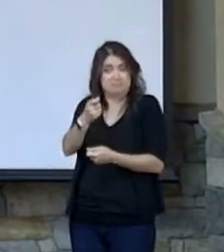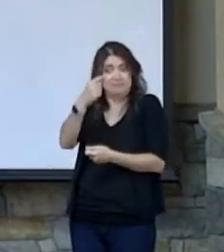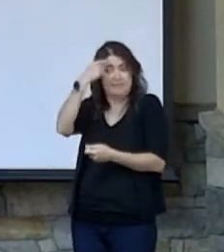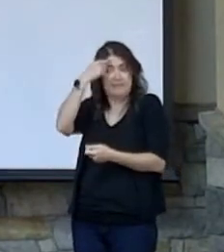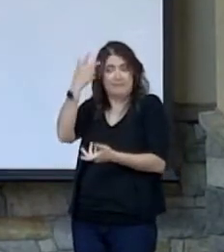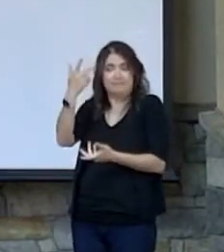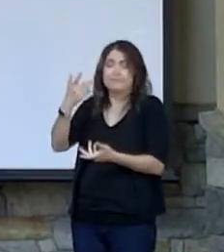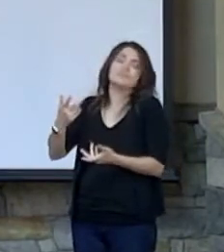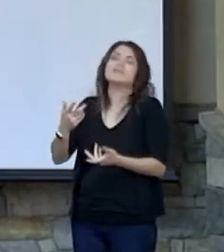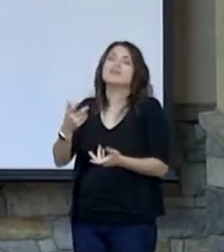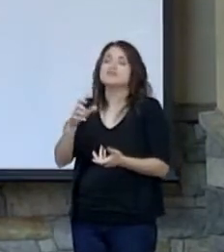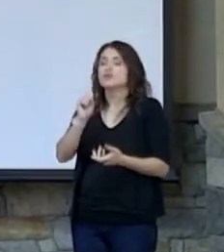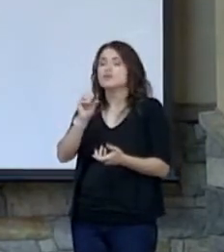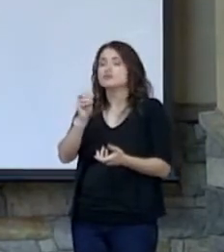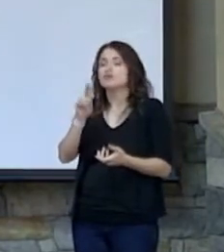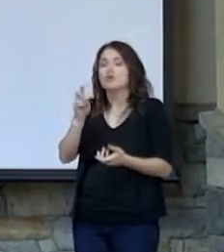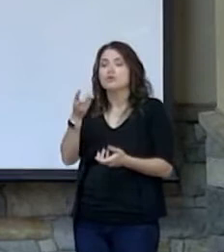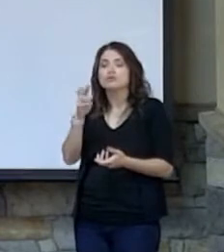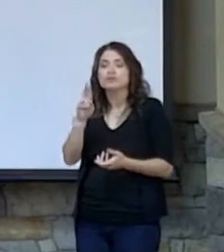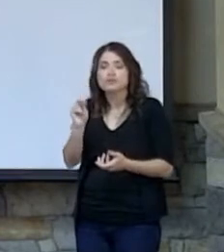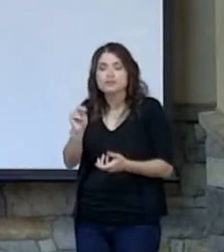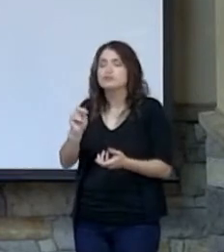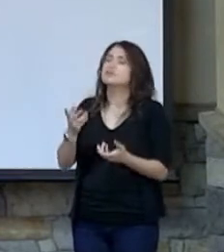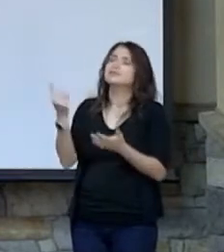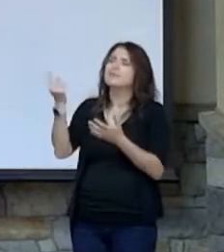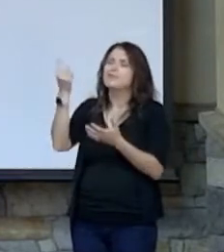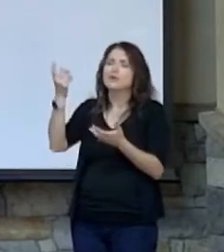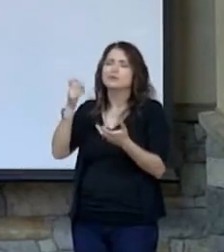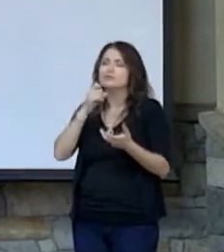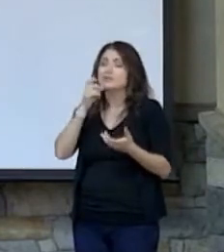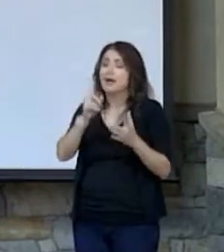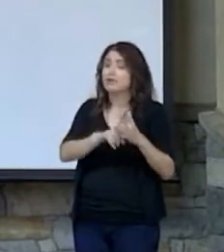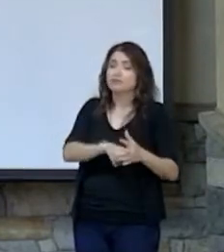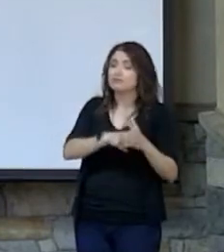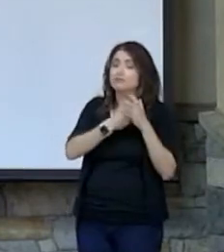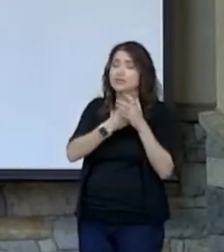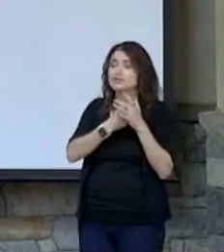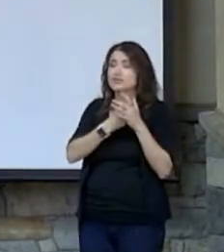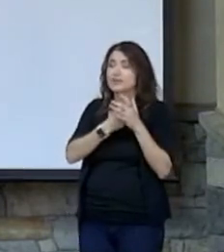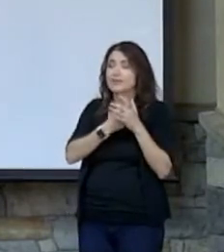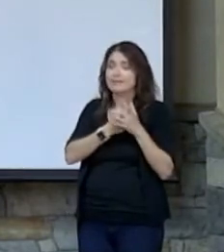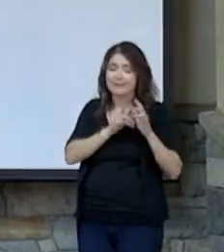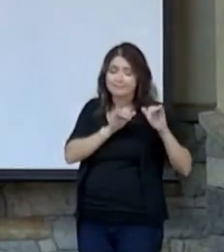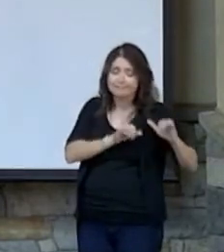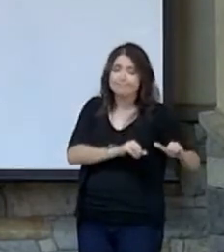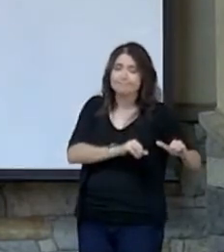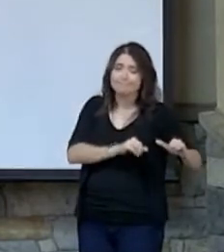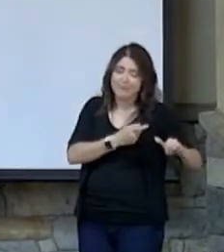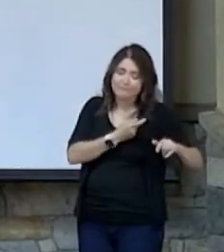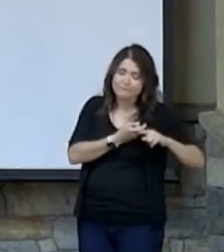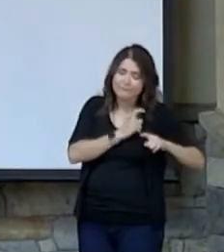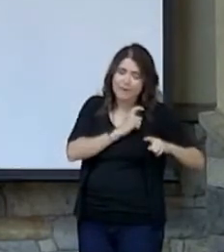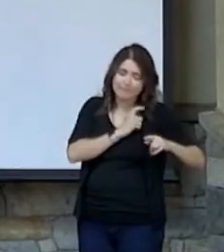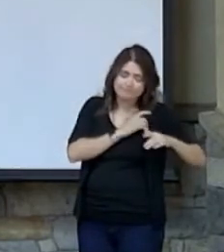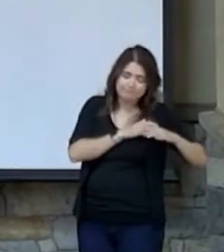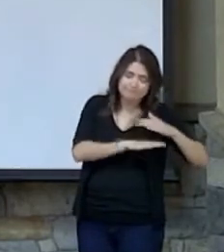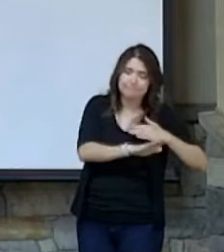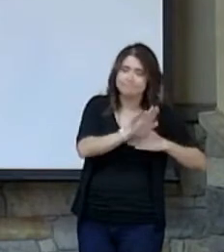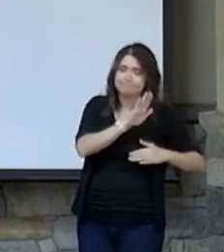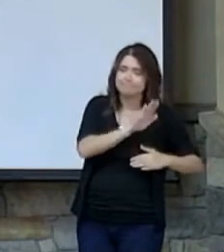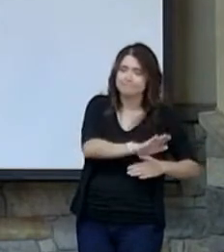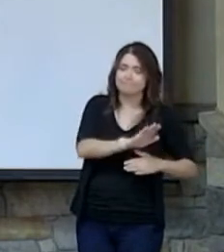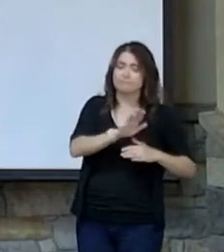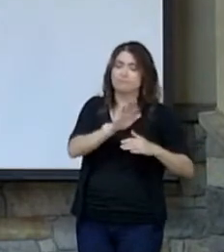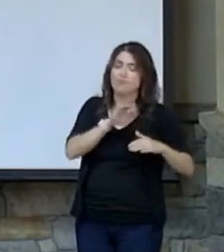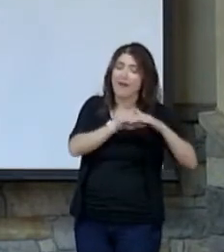A sojourner. Someone who was not originally a resident or someone that had original access